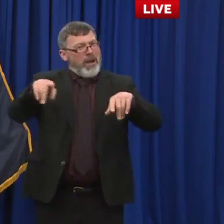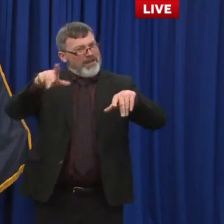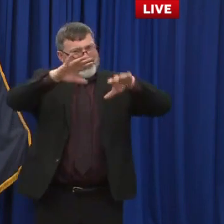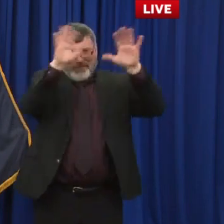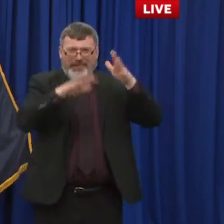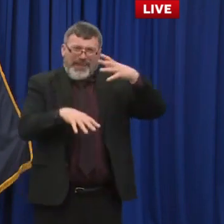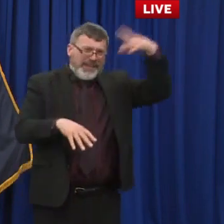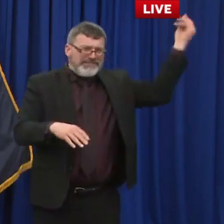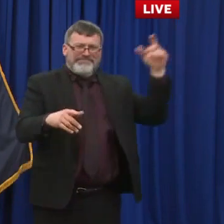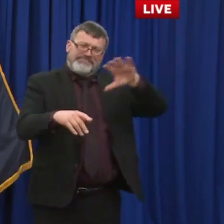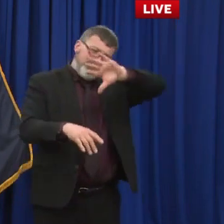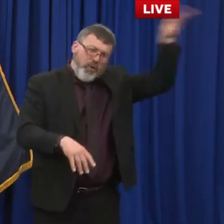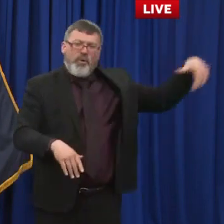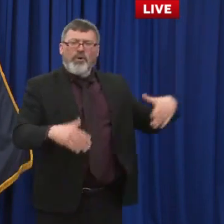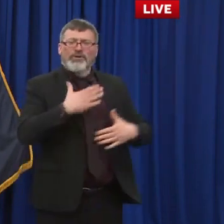and we will be back next thursday thank you